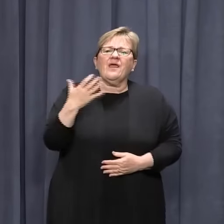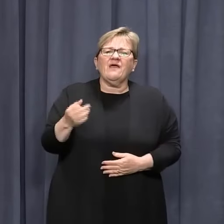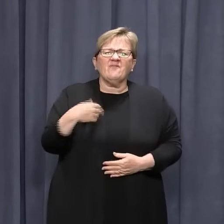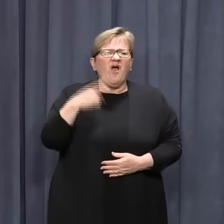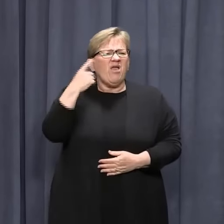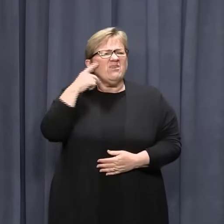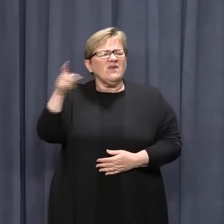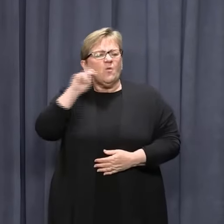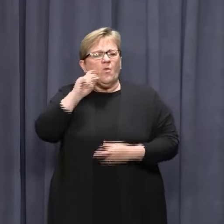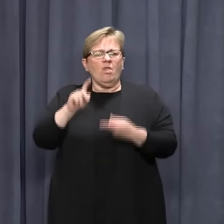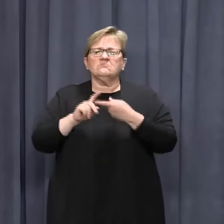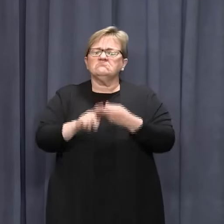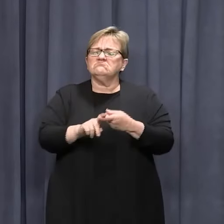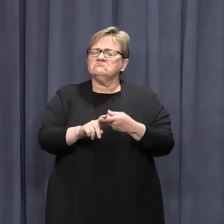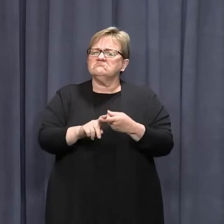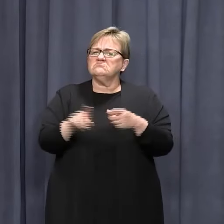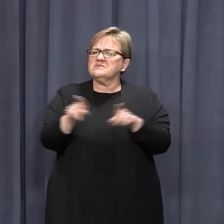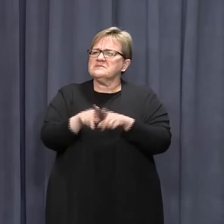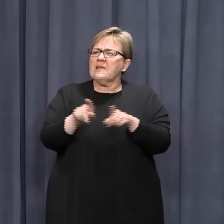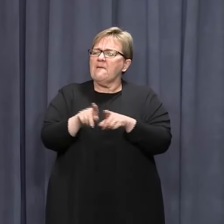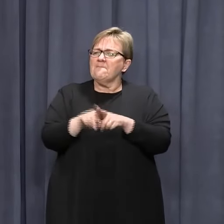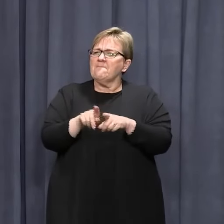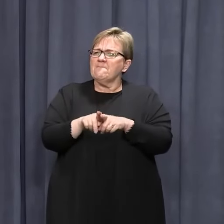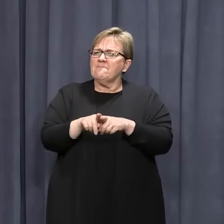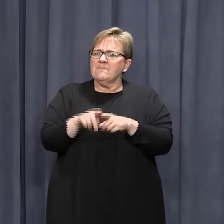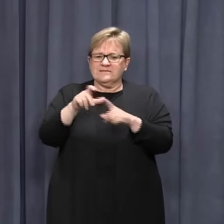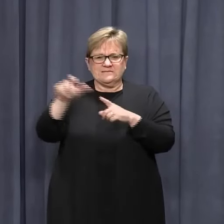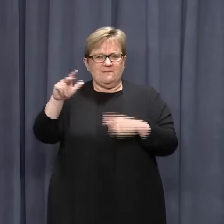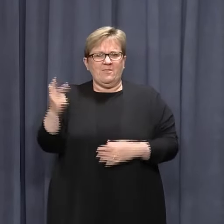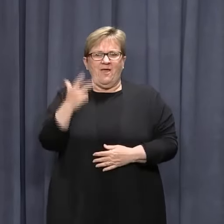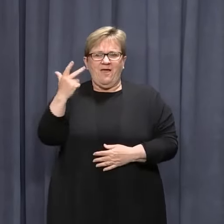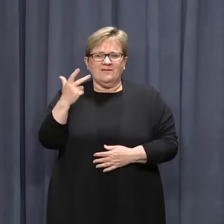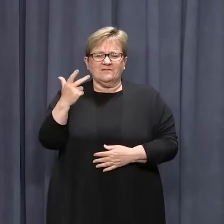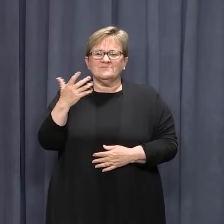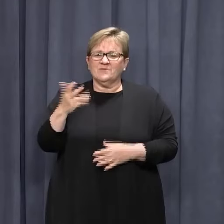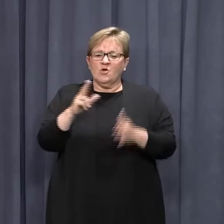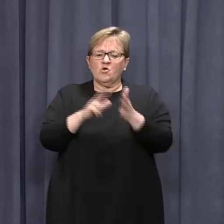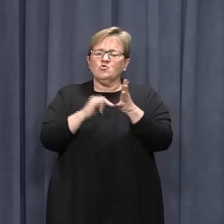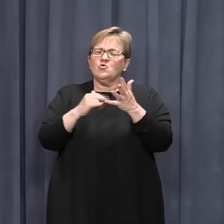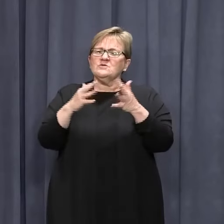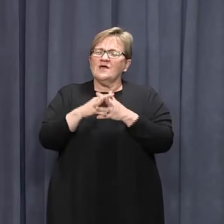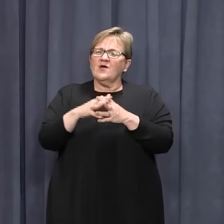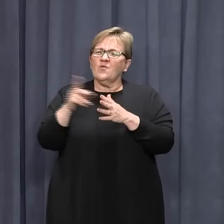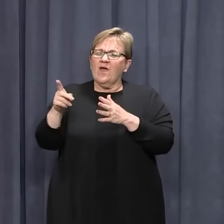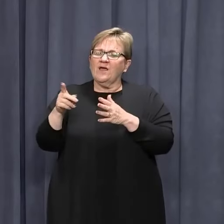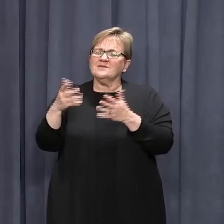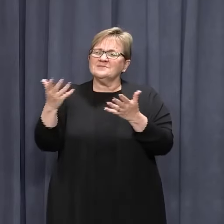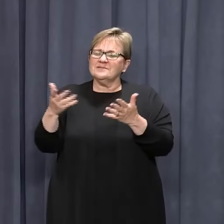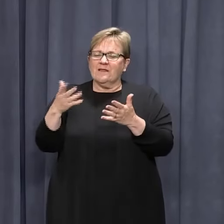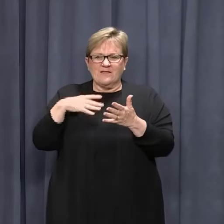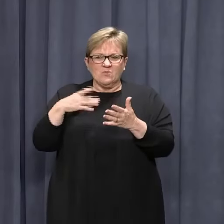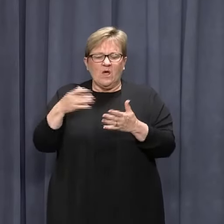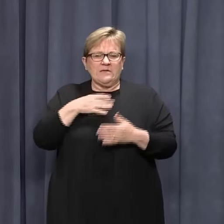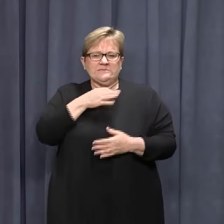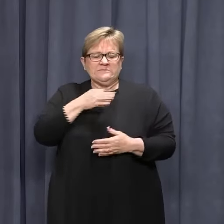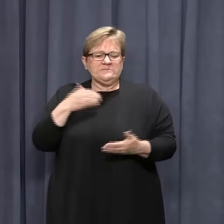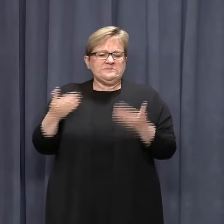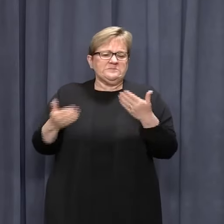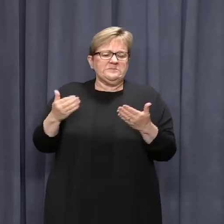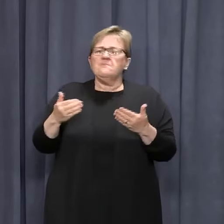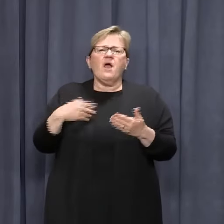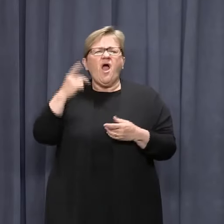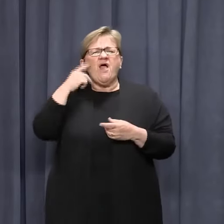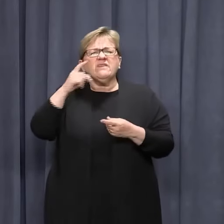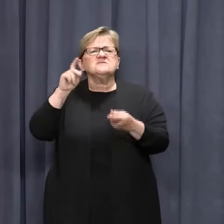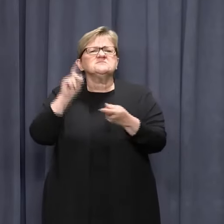would expect they were still working on the basis of December 8. Obviously, the New South Wales case made us reconsider, but I would